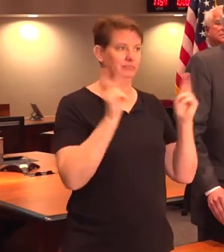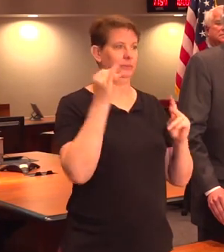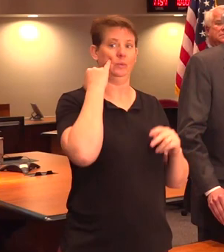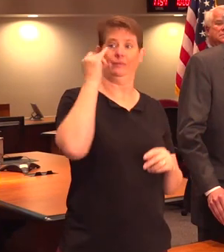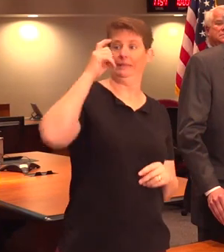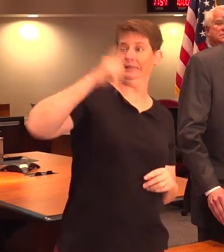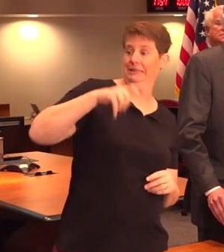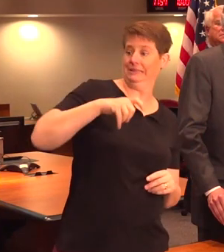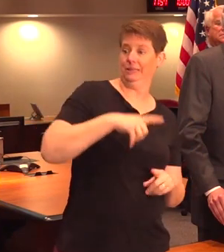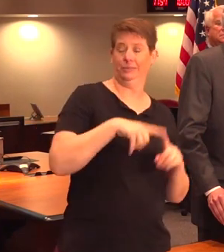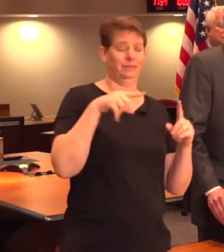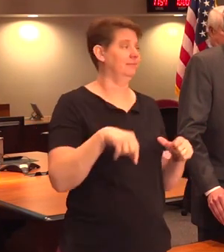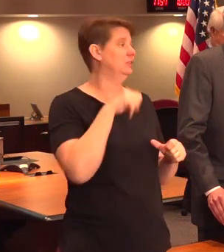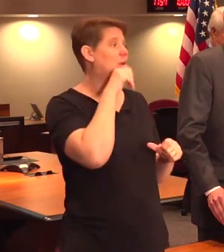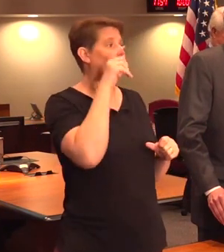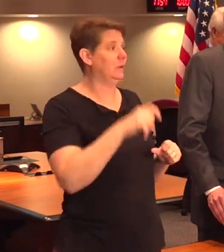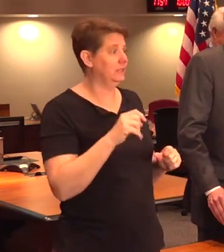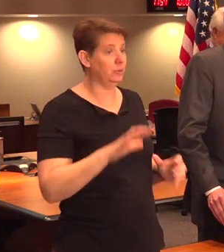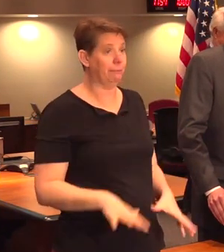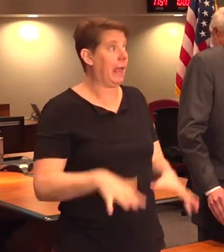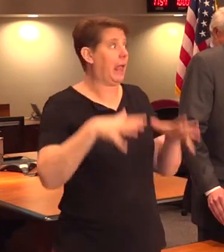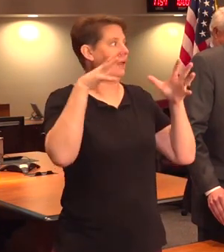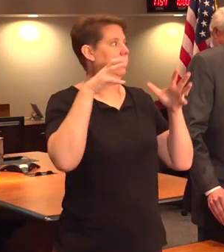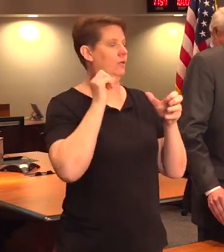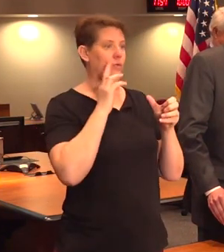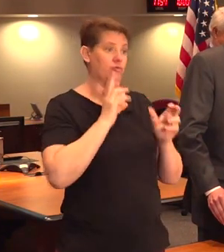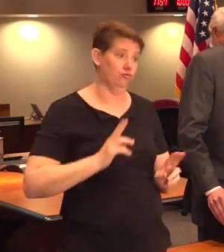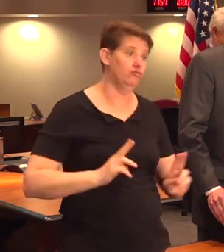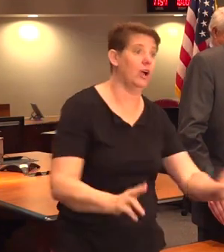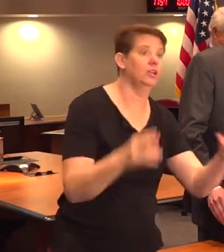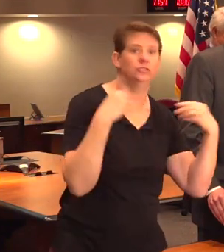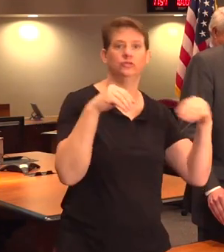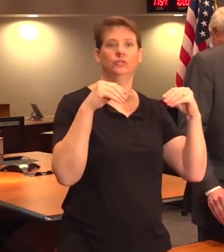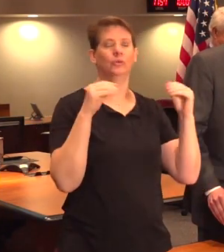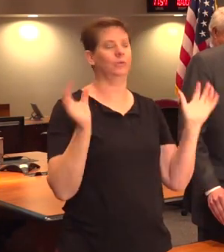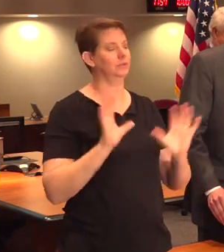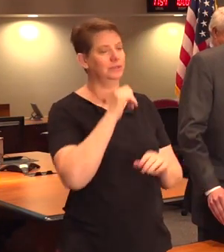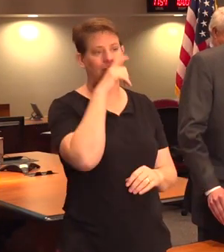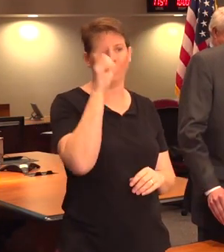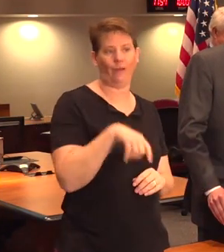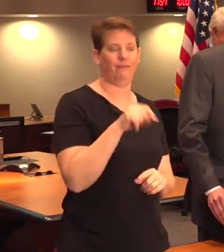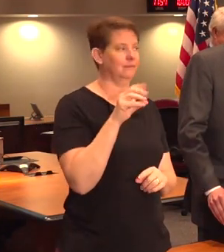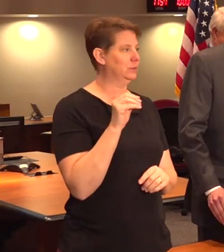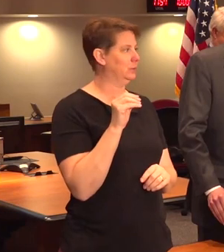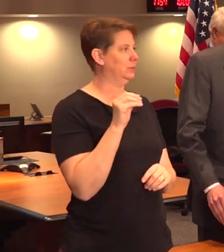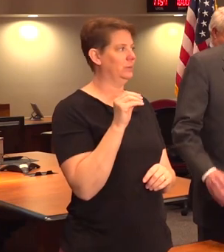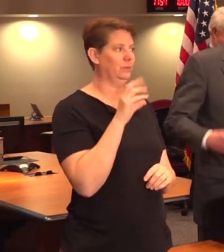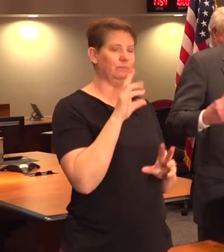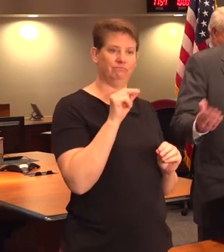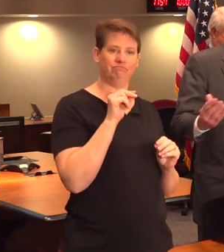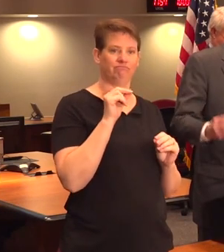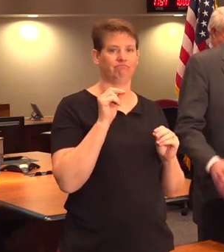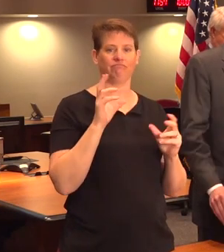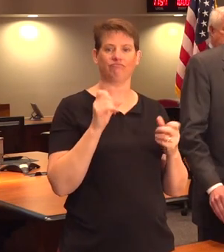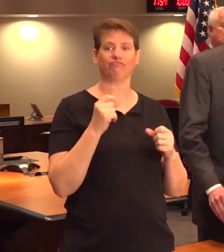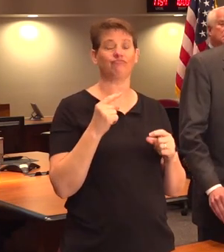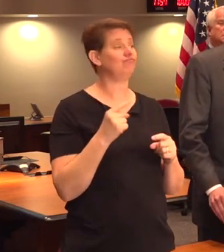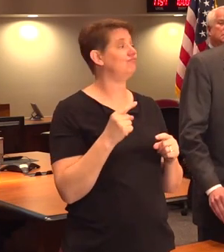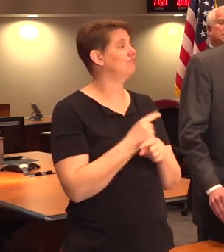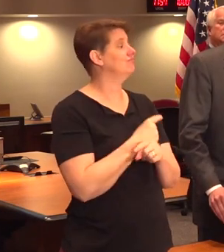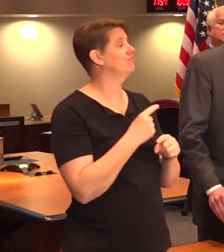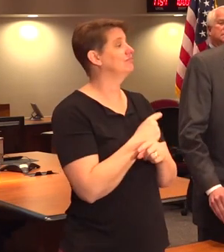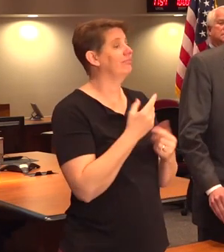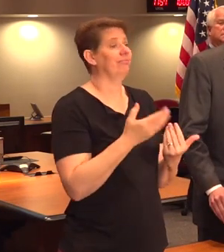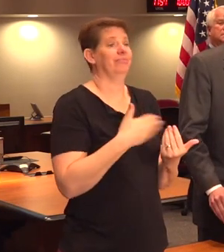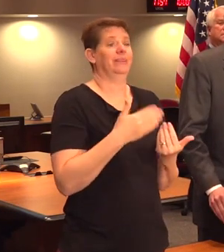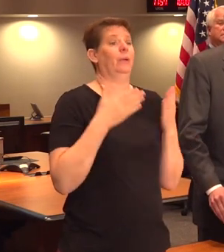is not something to panic about or to rush to bestow us about. This is normal ways to